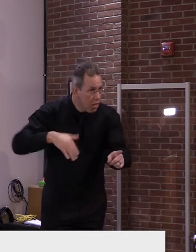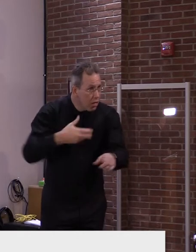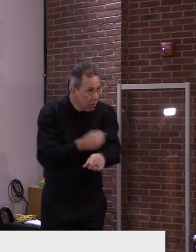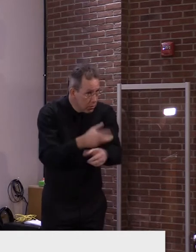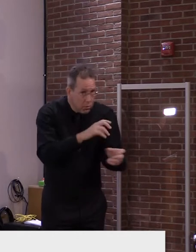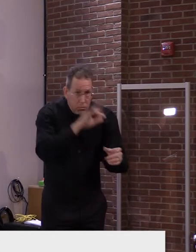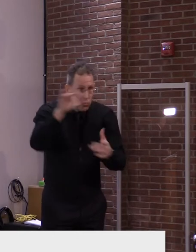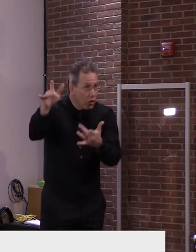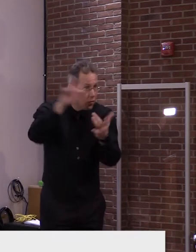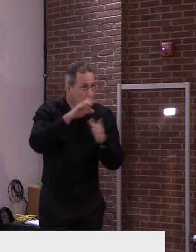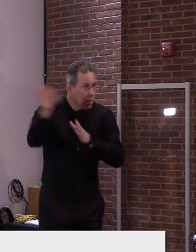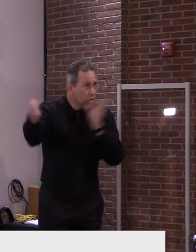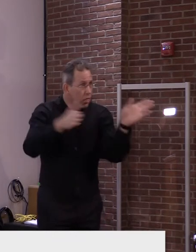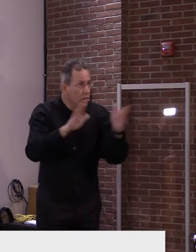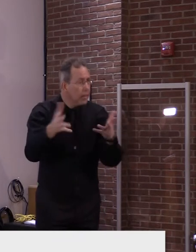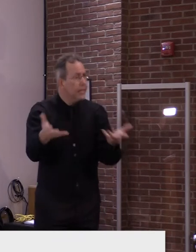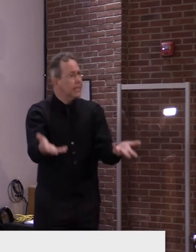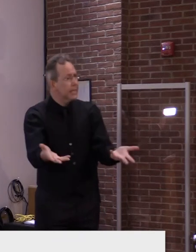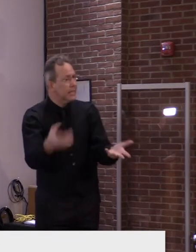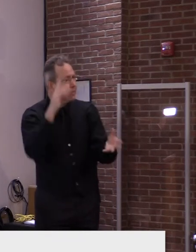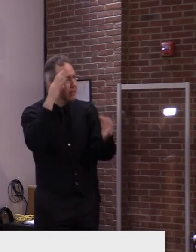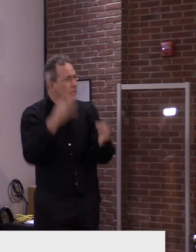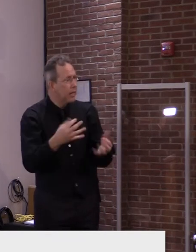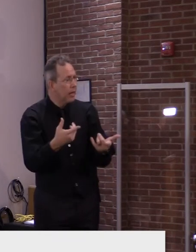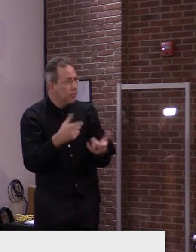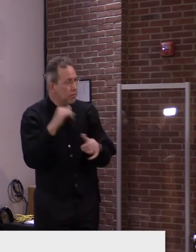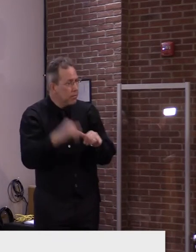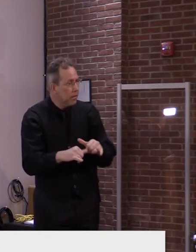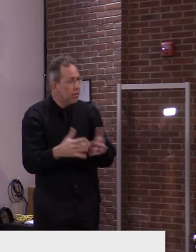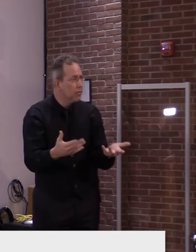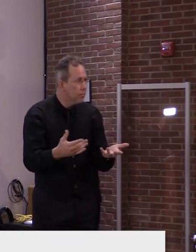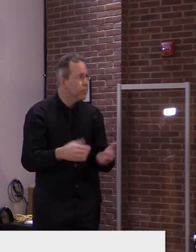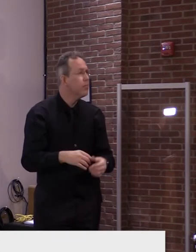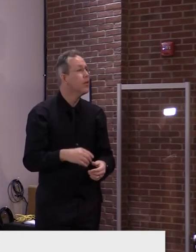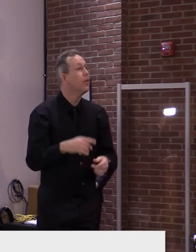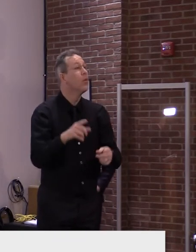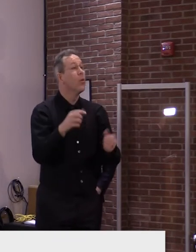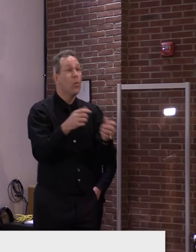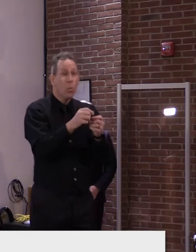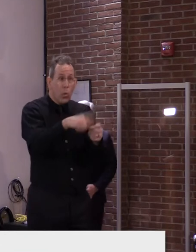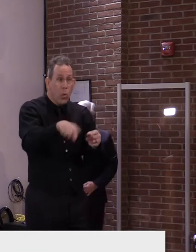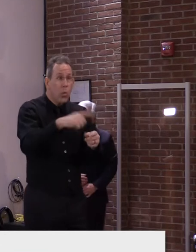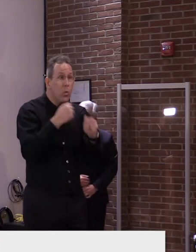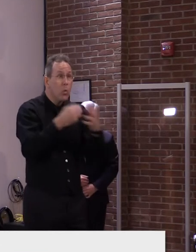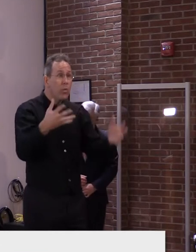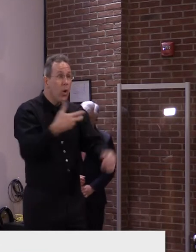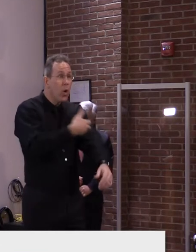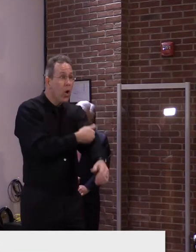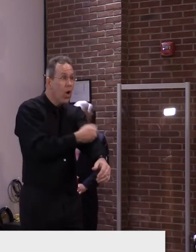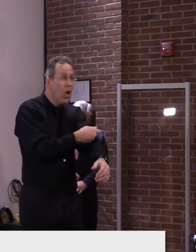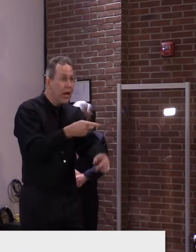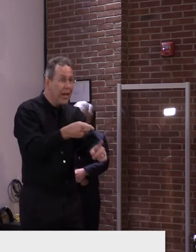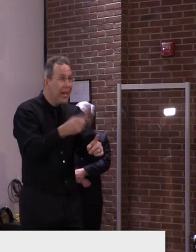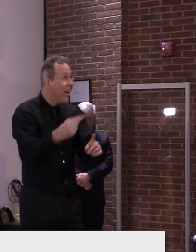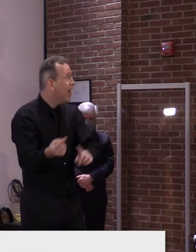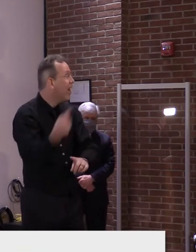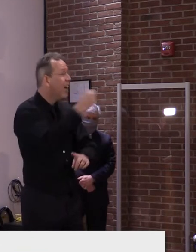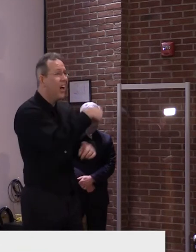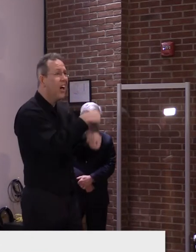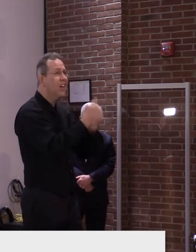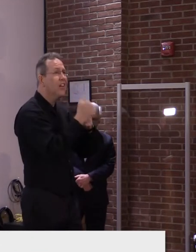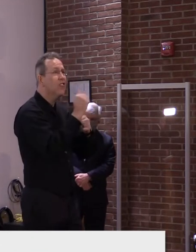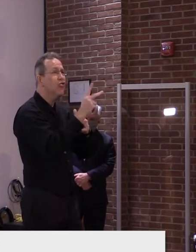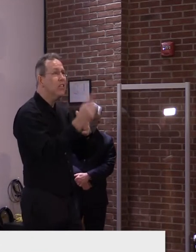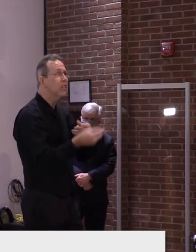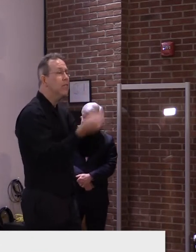that you can't leave and come back, but you have to quarantine once you do, if you're not fully vaccinated. So, uh, but again, these,